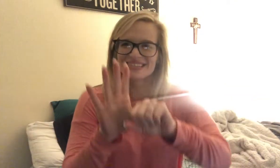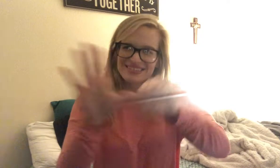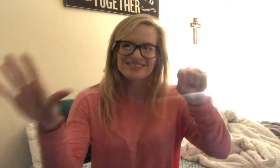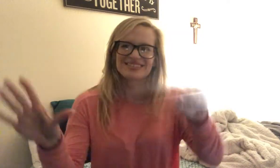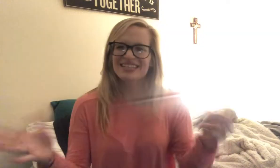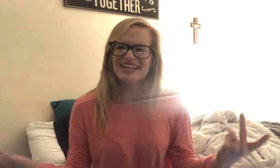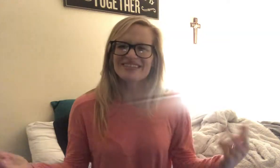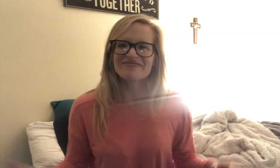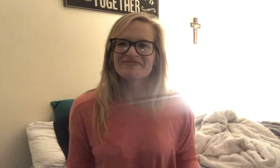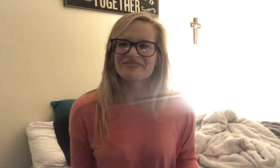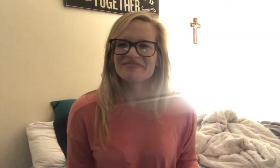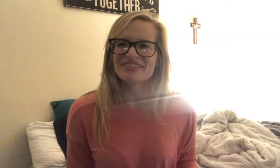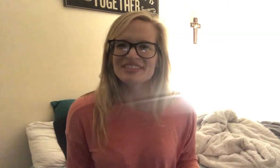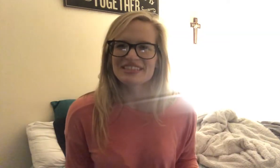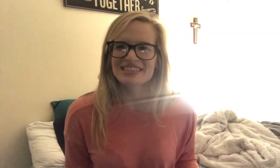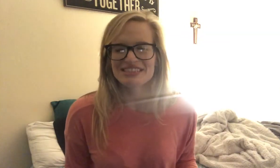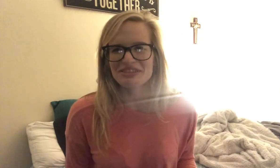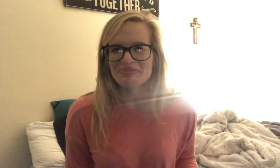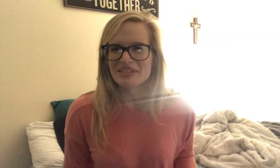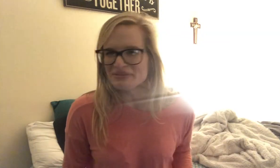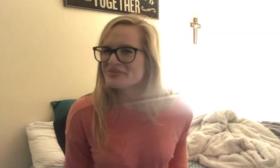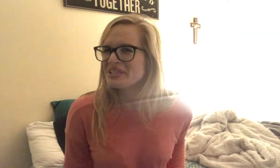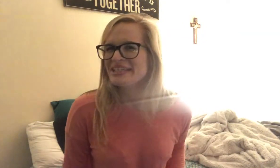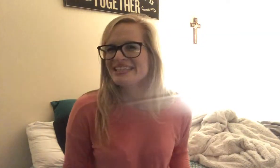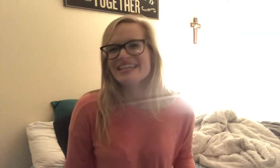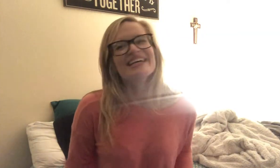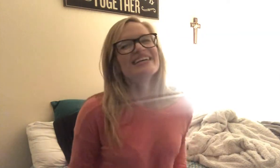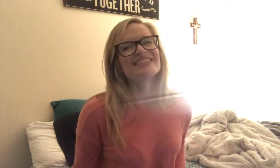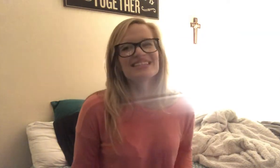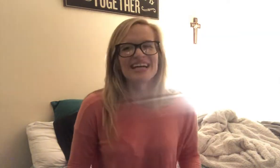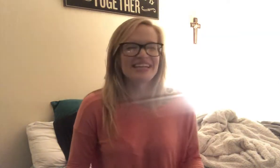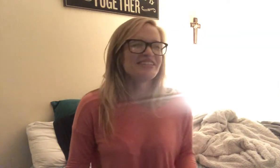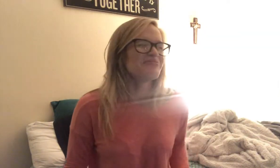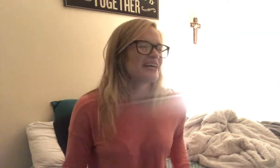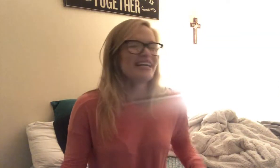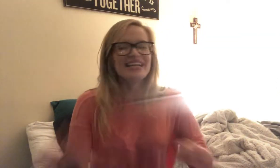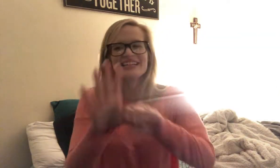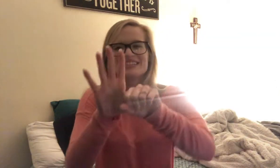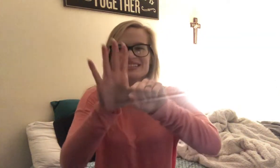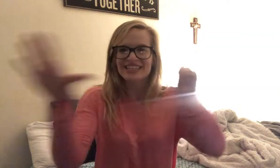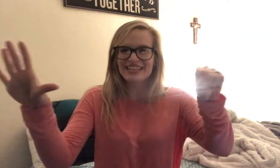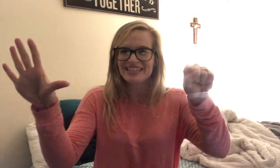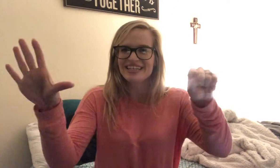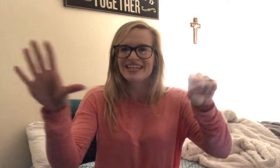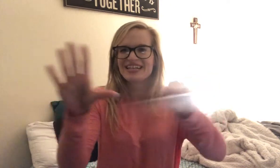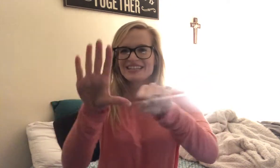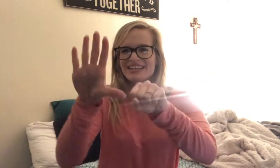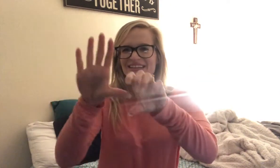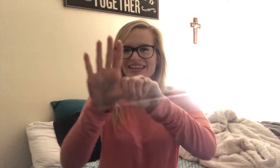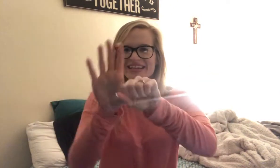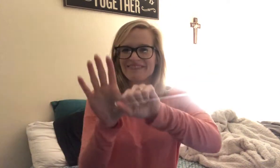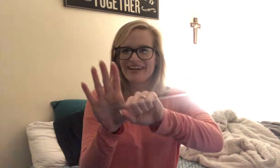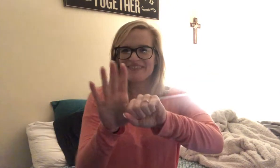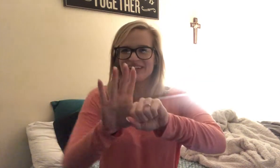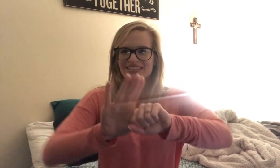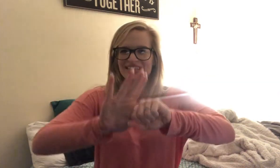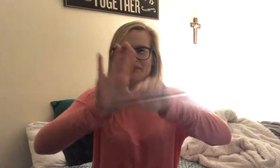It's kind of a very descriptive sign. But. This shit. Like a five handshape.